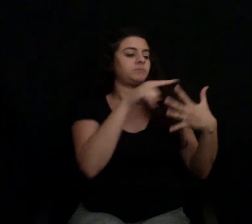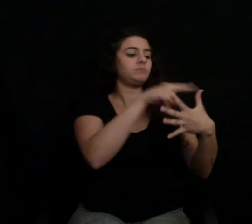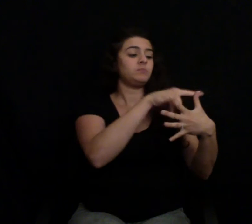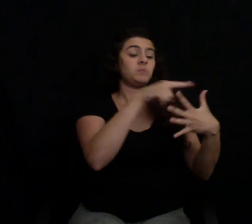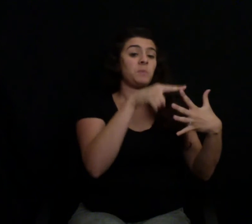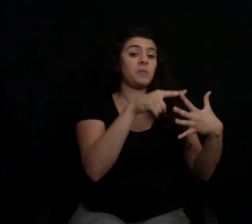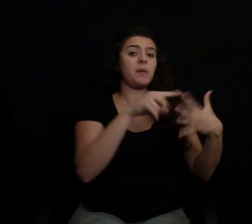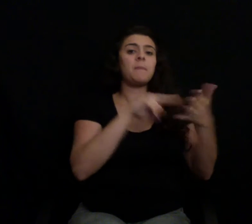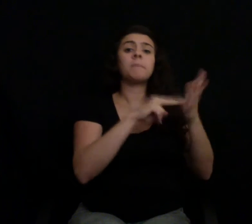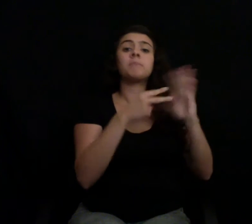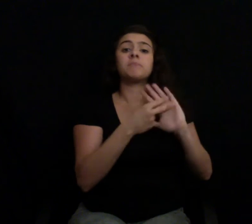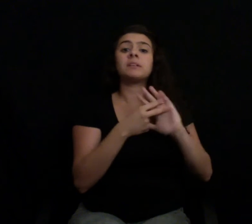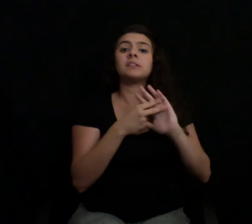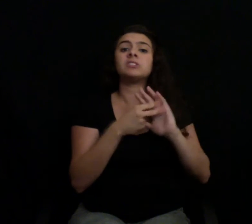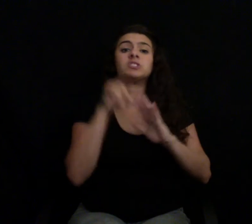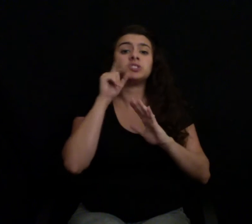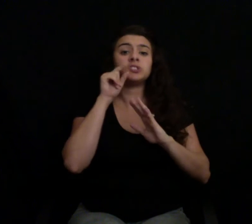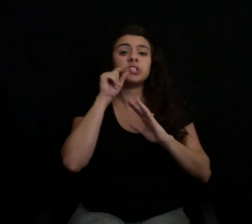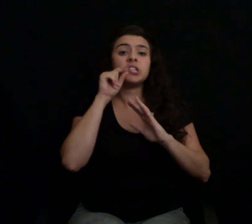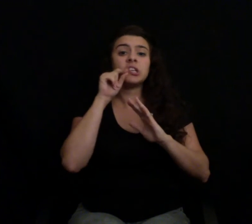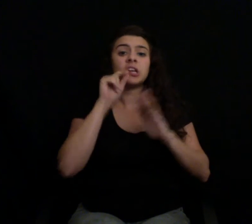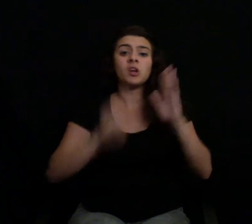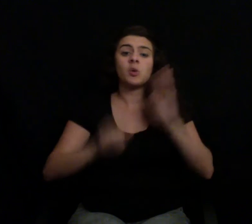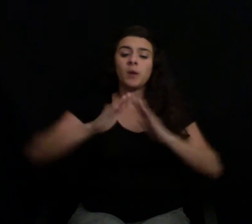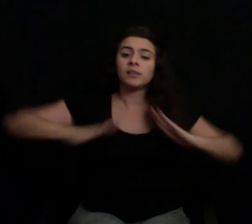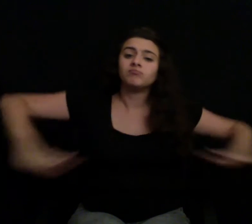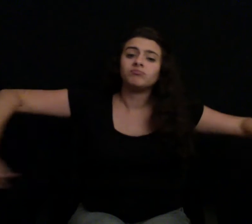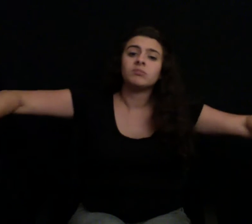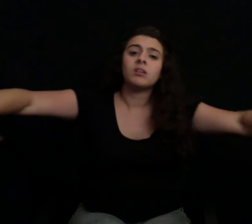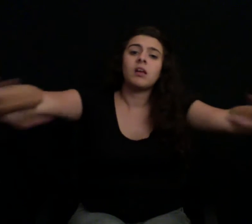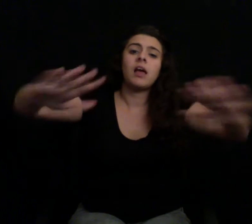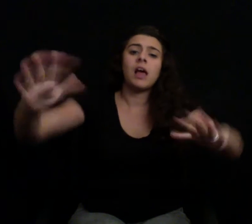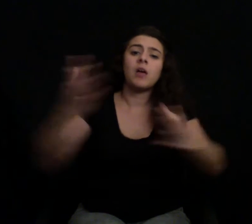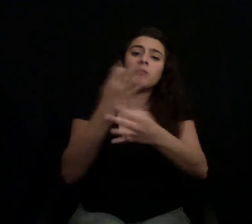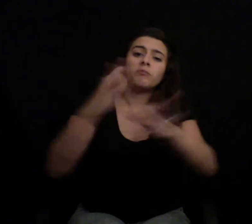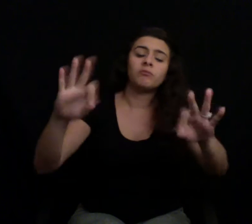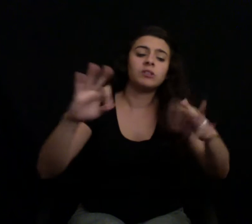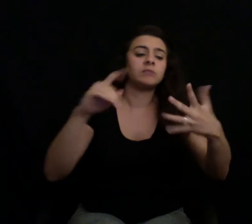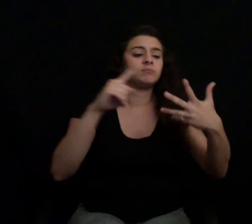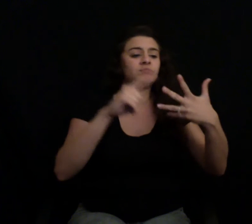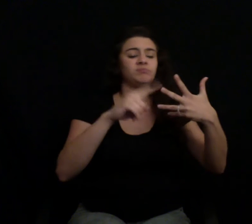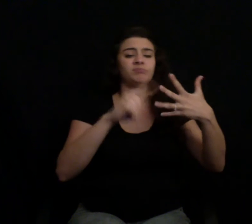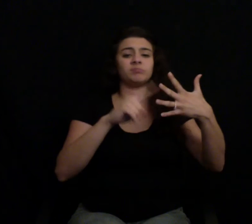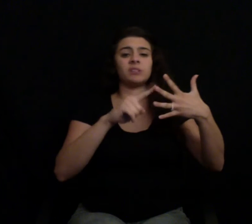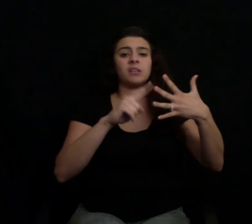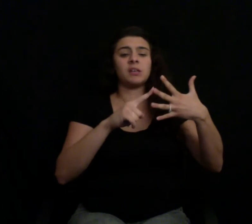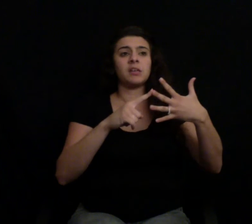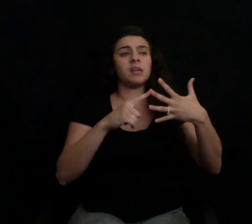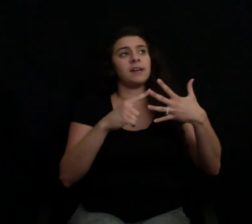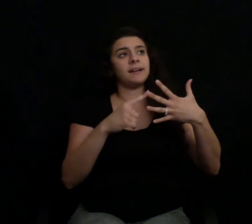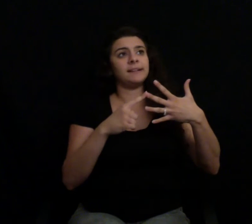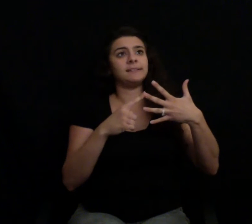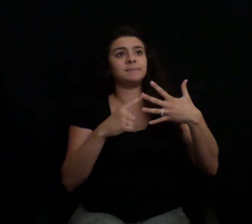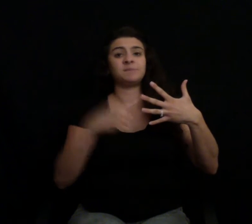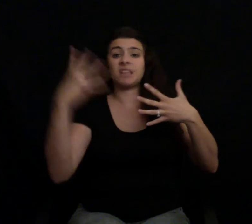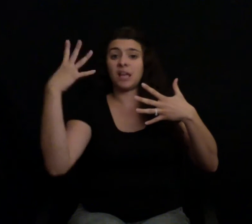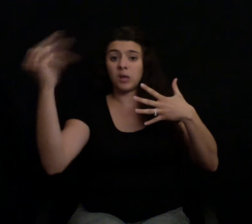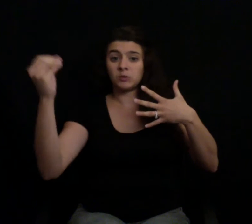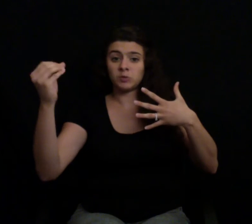just means free-range. And two is indoor. And one is the lowest. So it's very difficult to find, but you have to look for